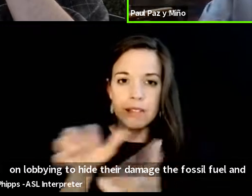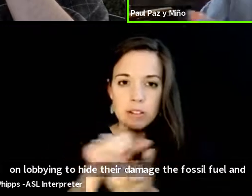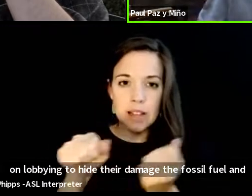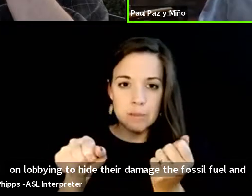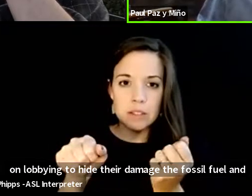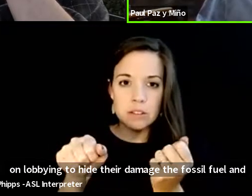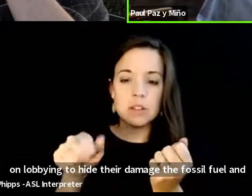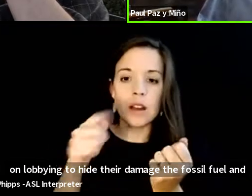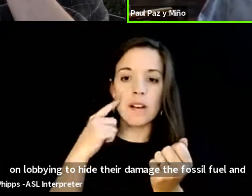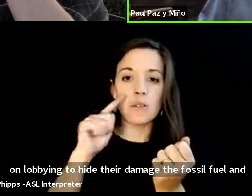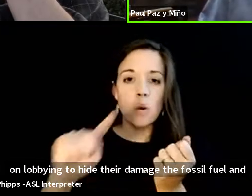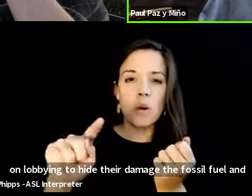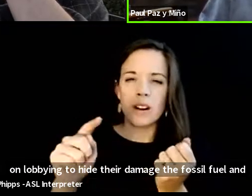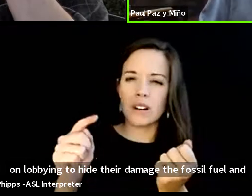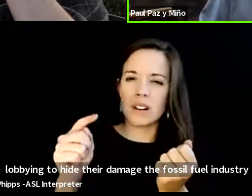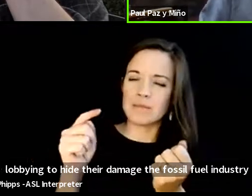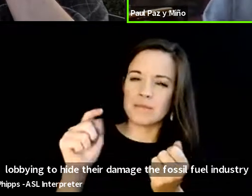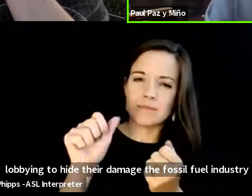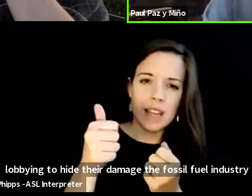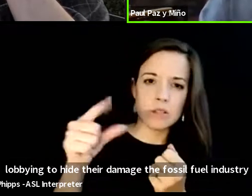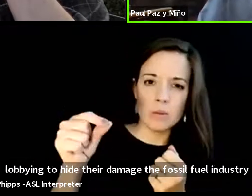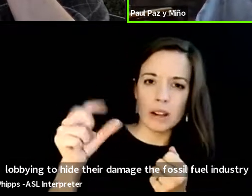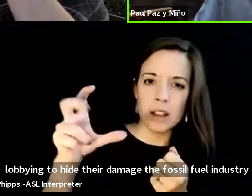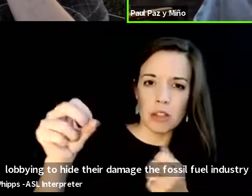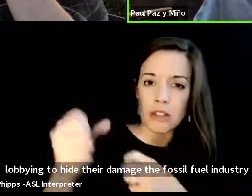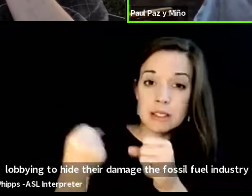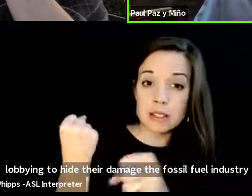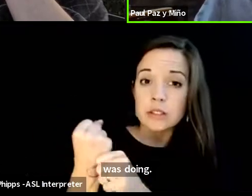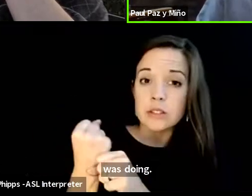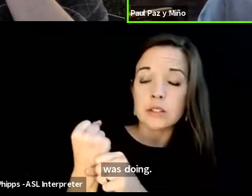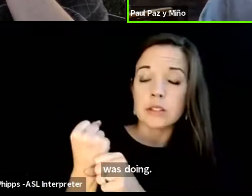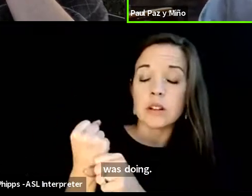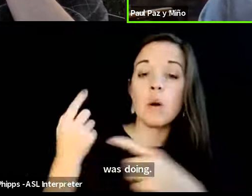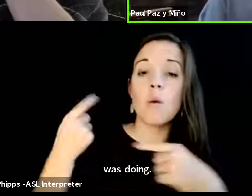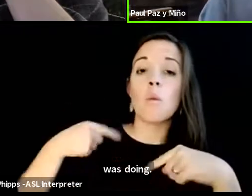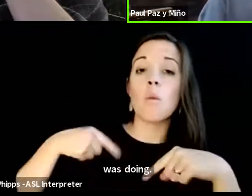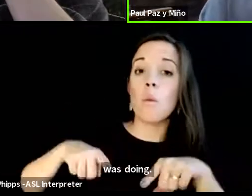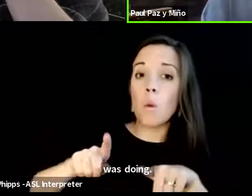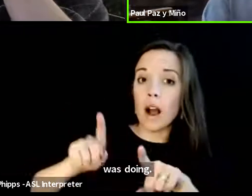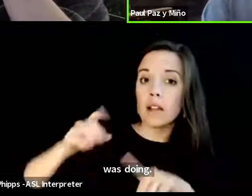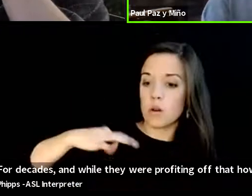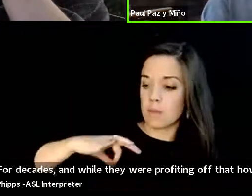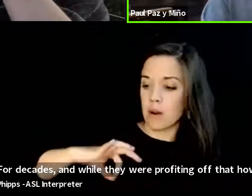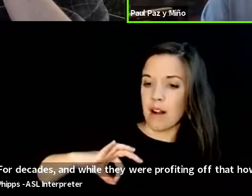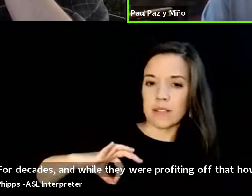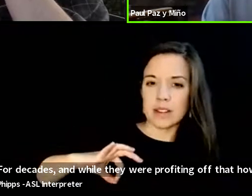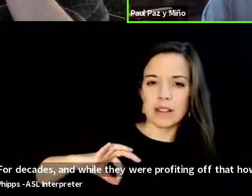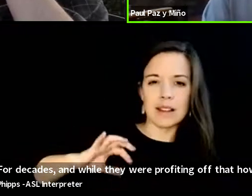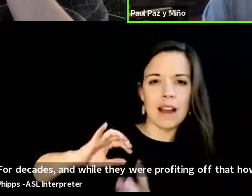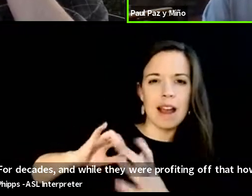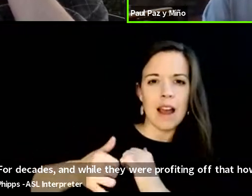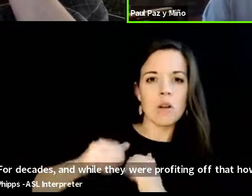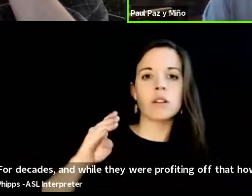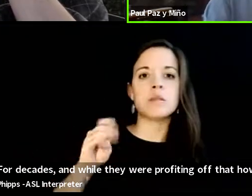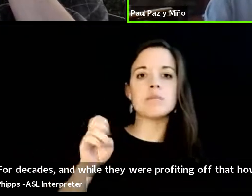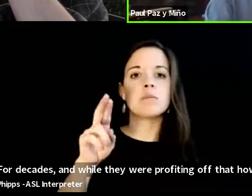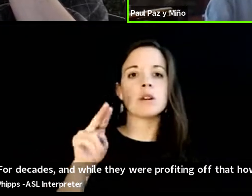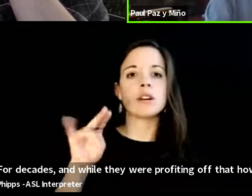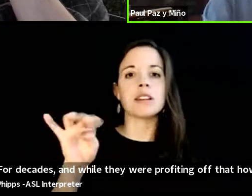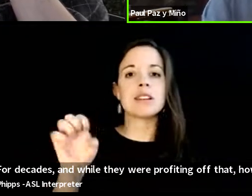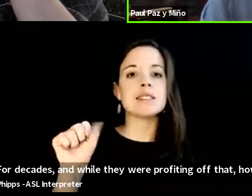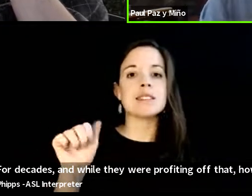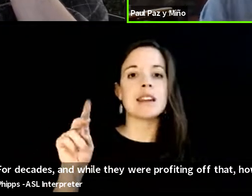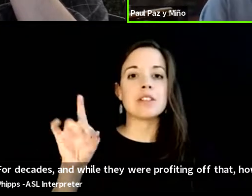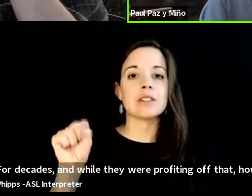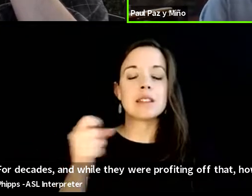for decades and while they were profiting off of it how do we go as bernie sanders would say we